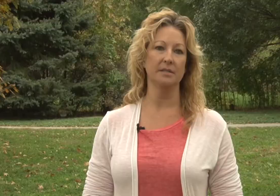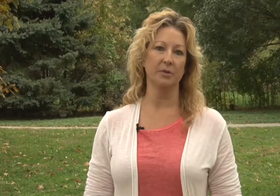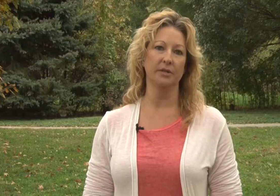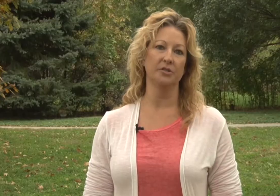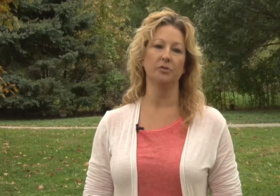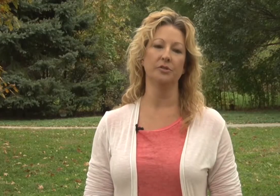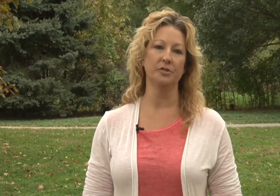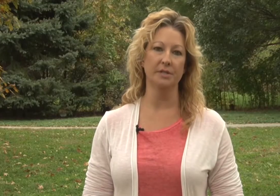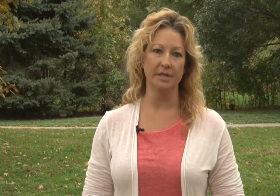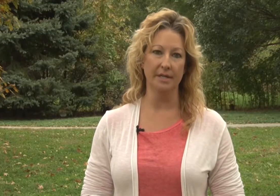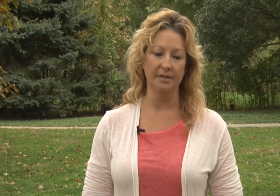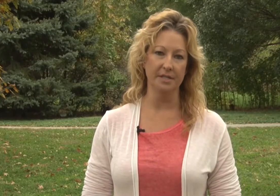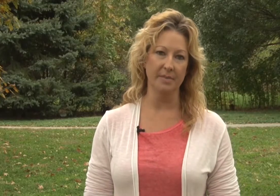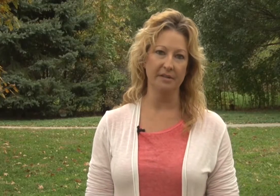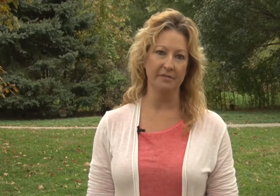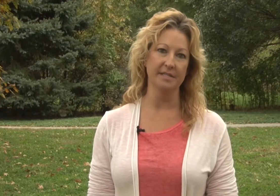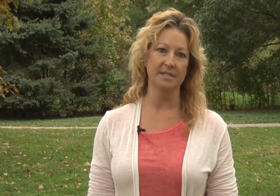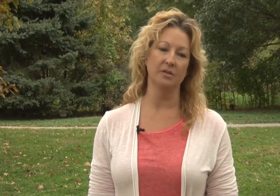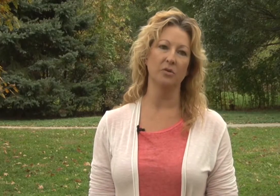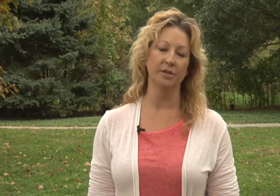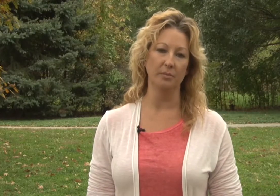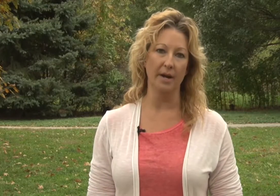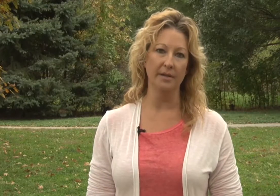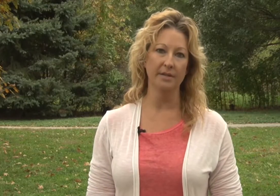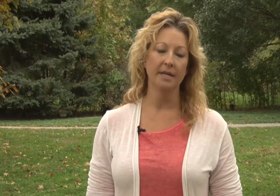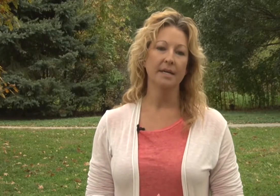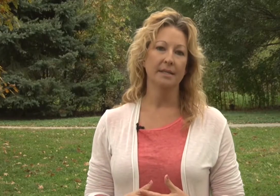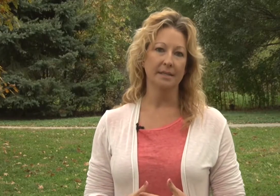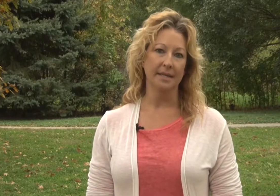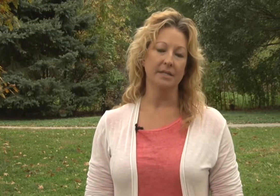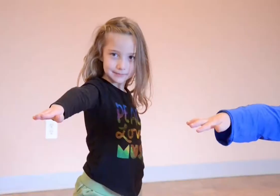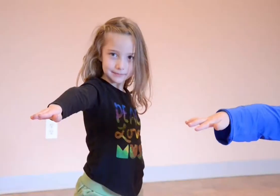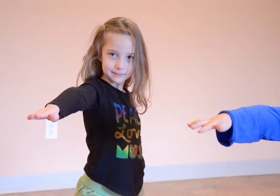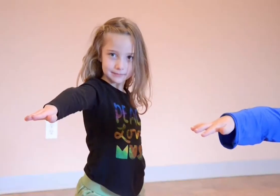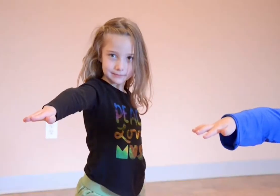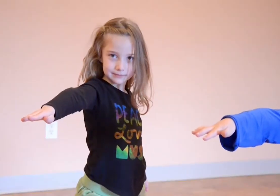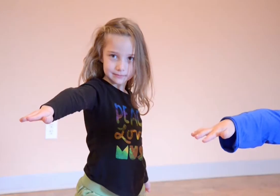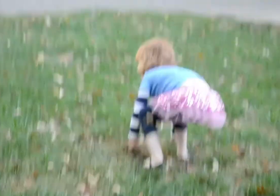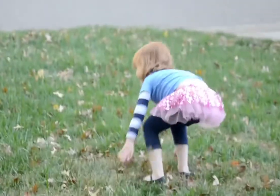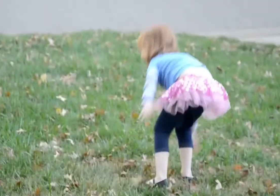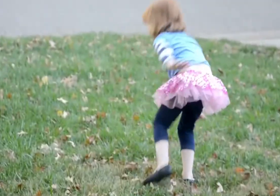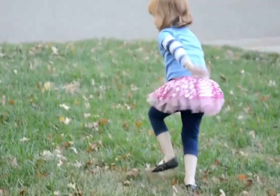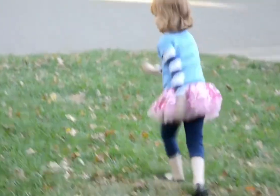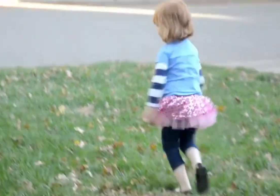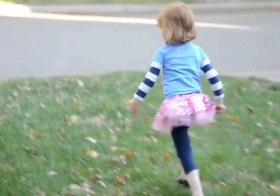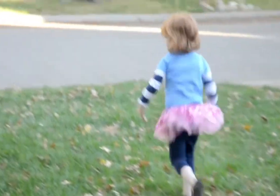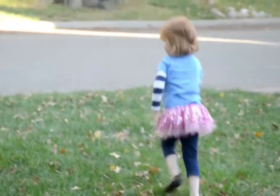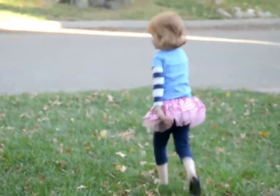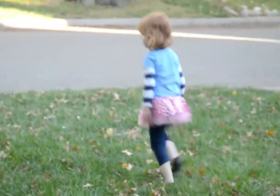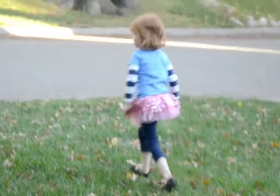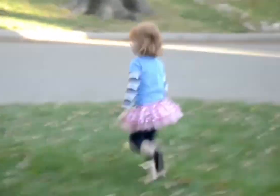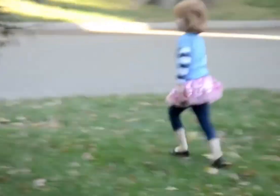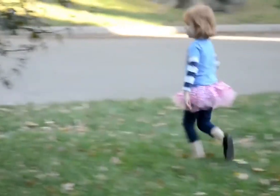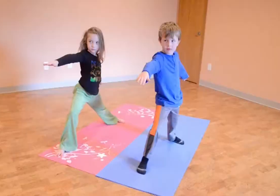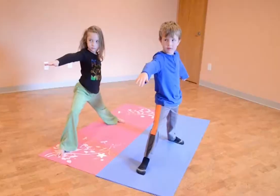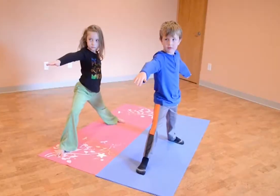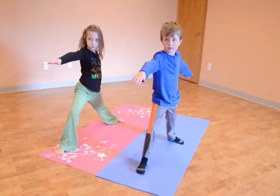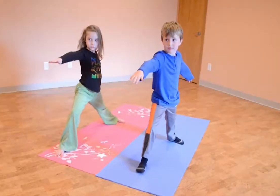to bring their shoulders towards their ears and make fists and hold their breath, that they can do some stretches and some movements for their body and learn how